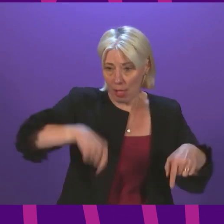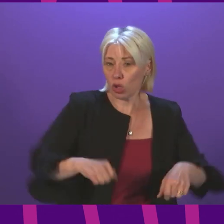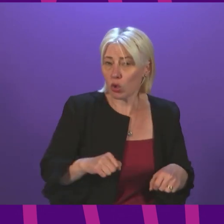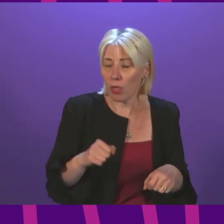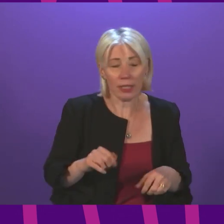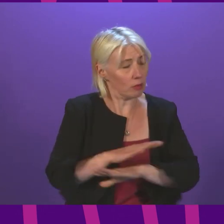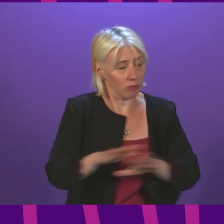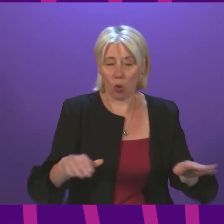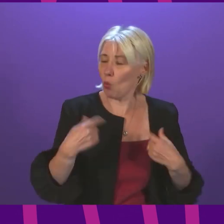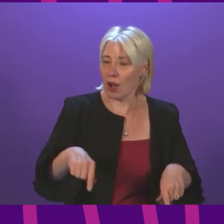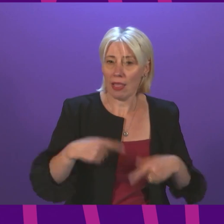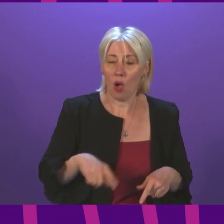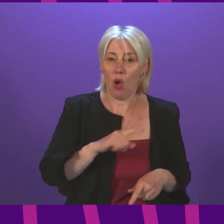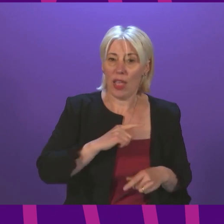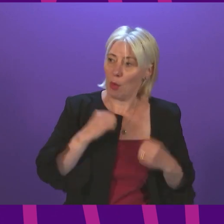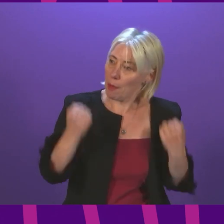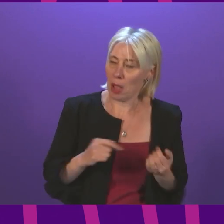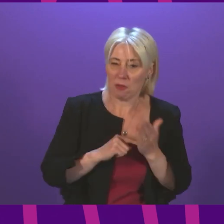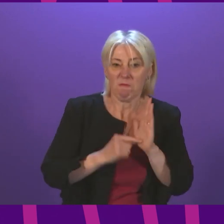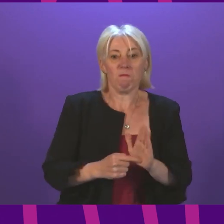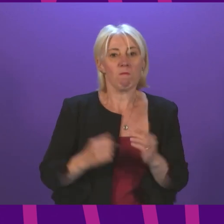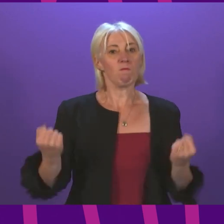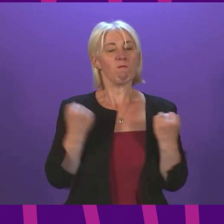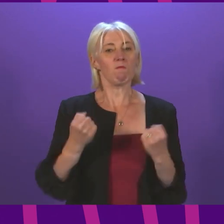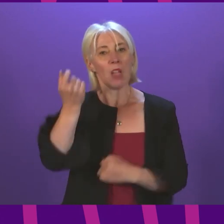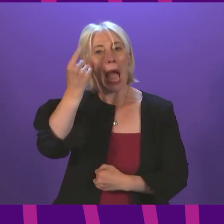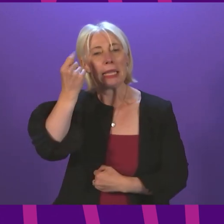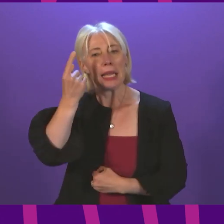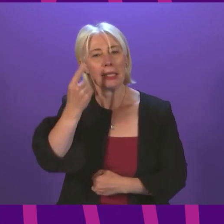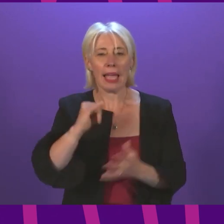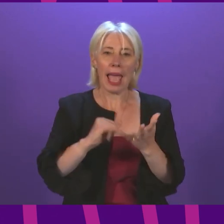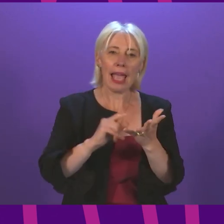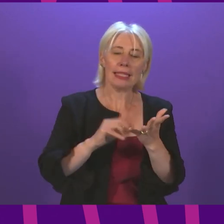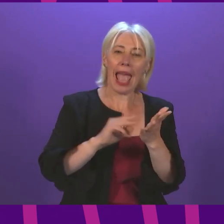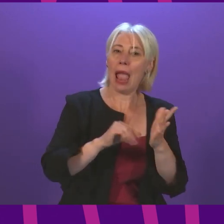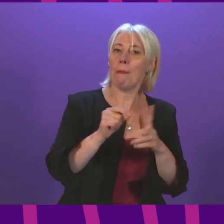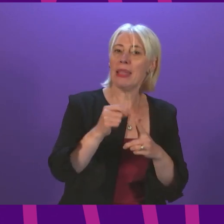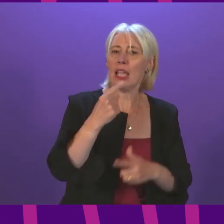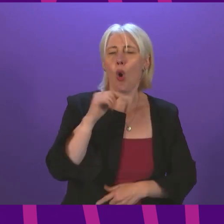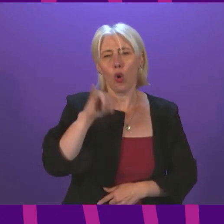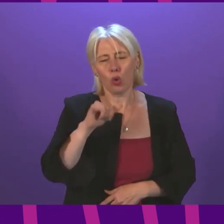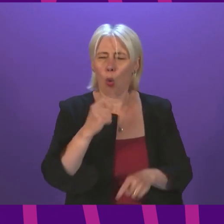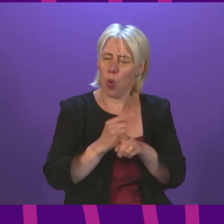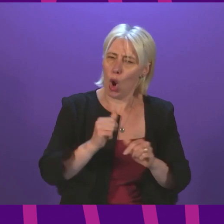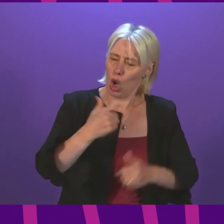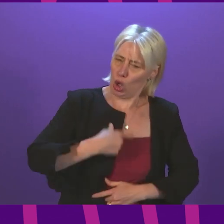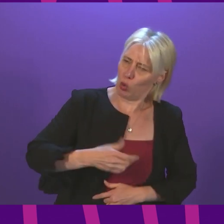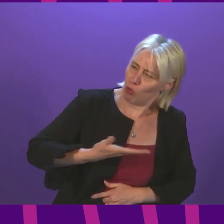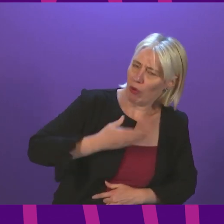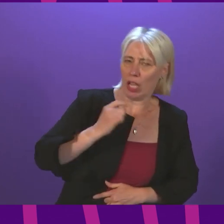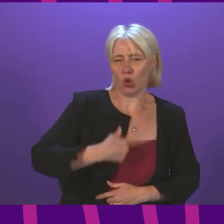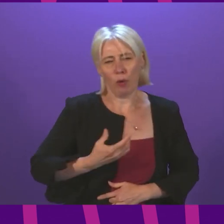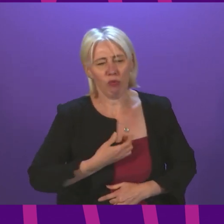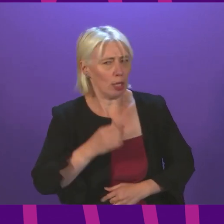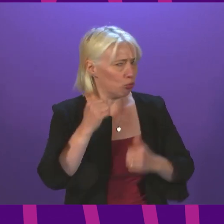continue to put forward bold ideas. The SNP Government talk a good talk of human rights game but the evidence